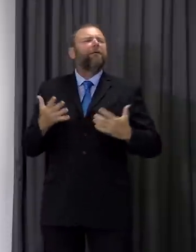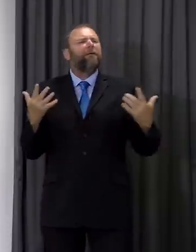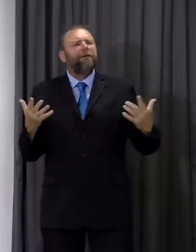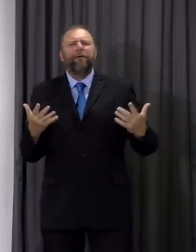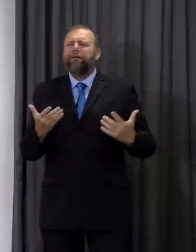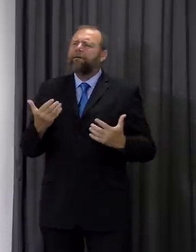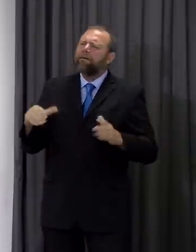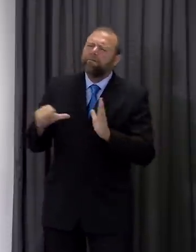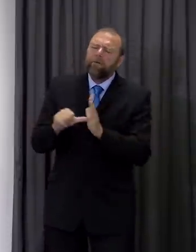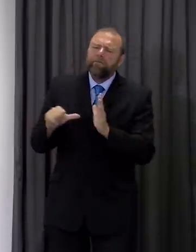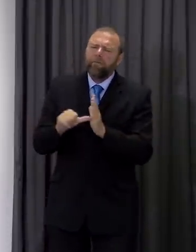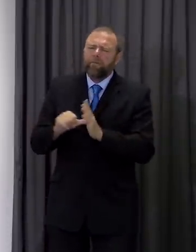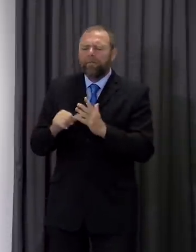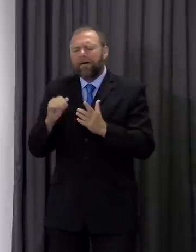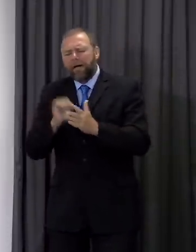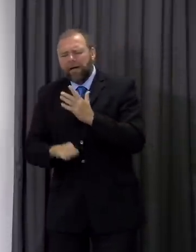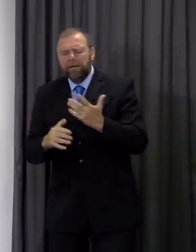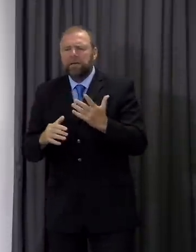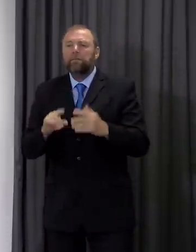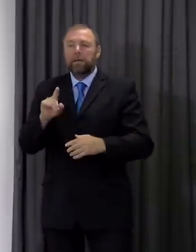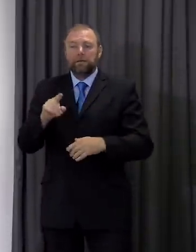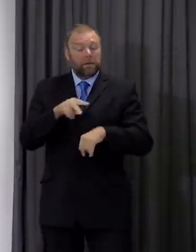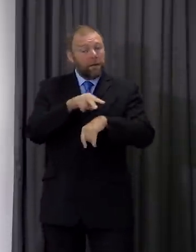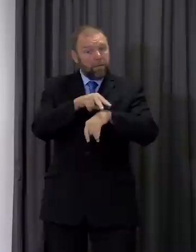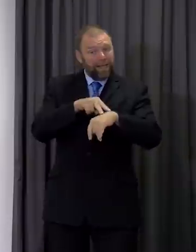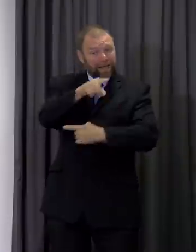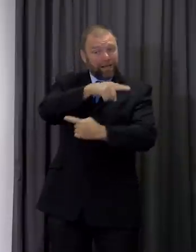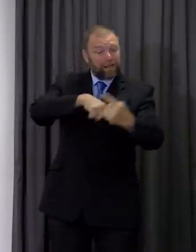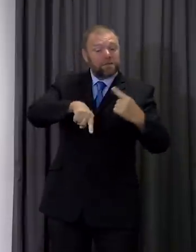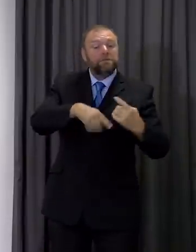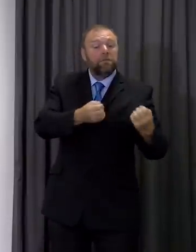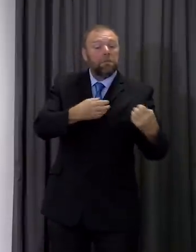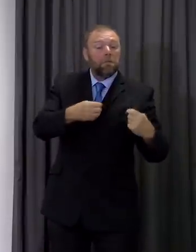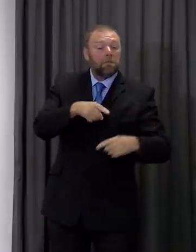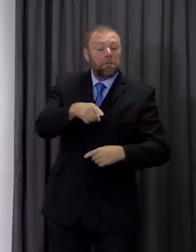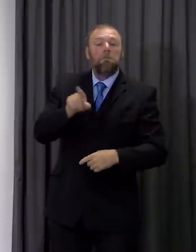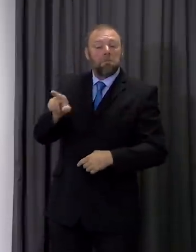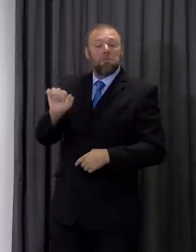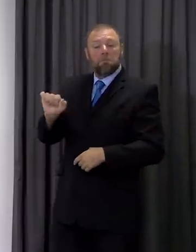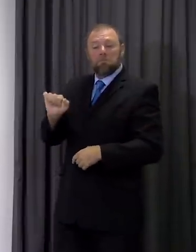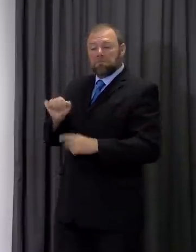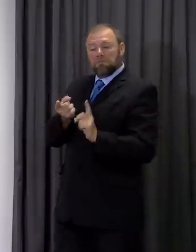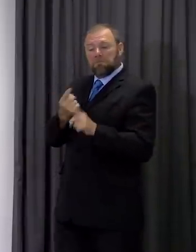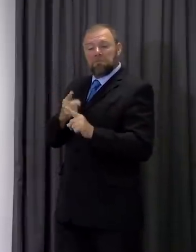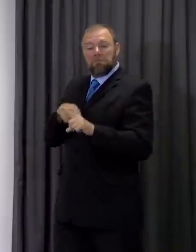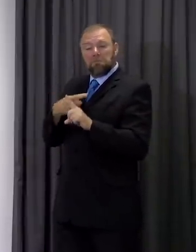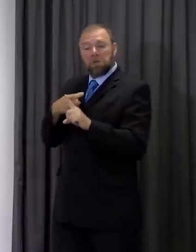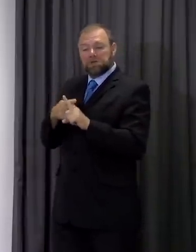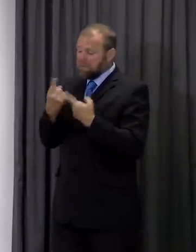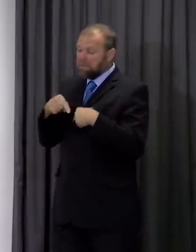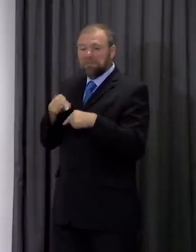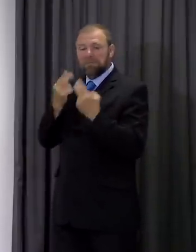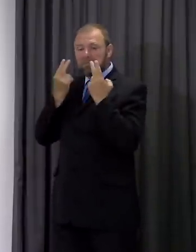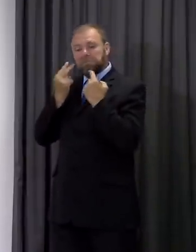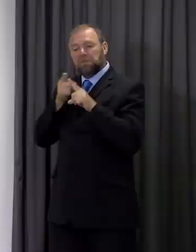inconvenience, but the feedback we've had from the police has been positive and compliance has been good. We are